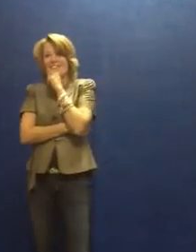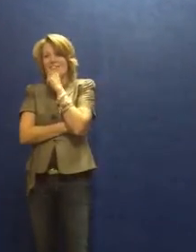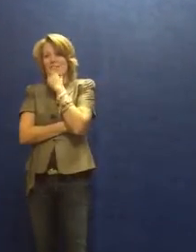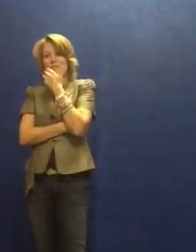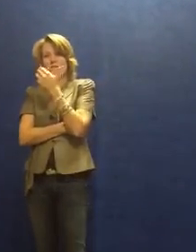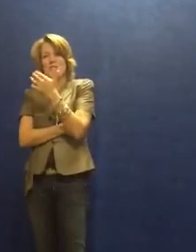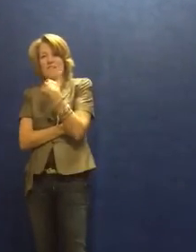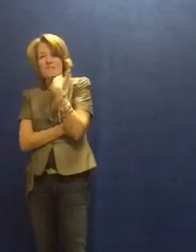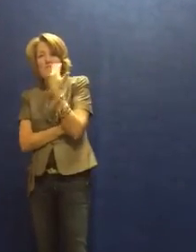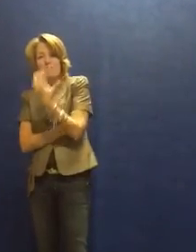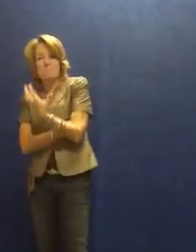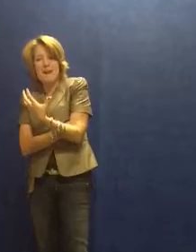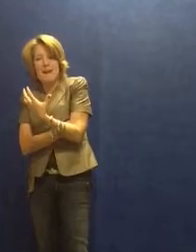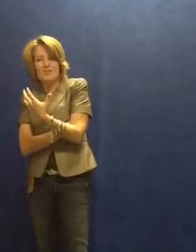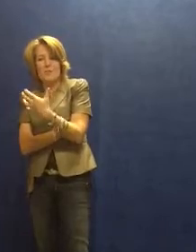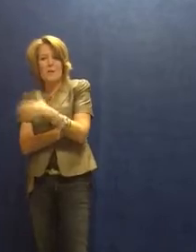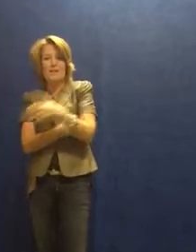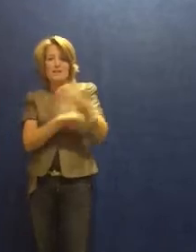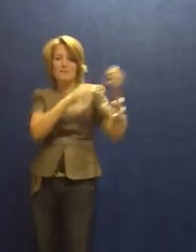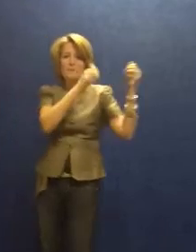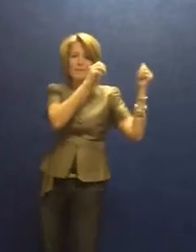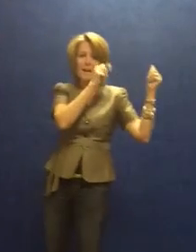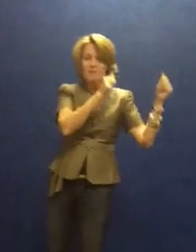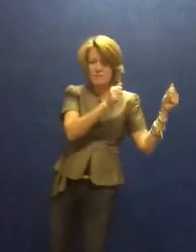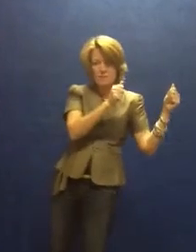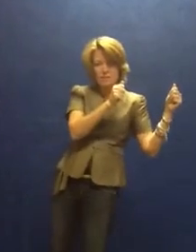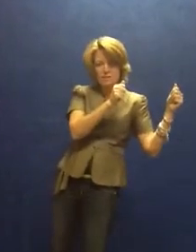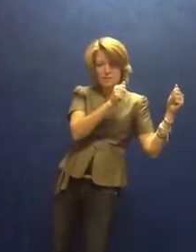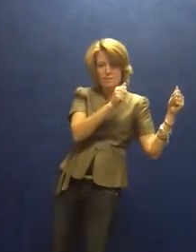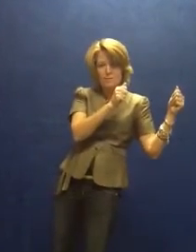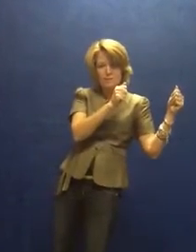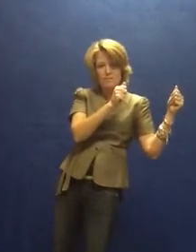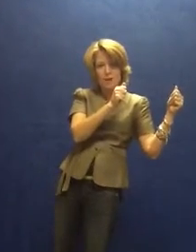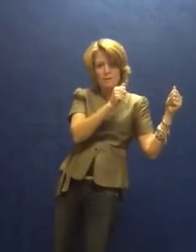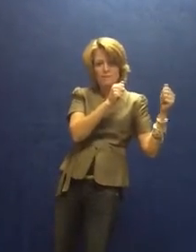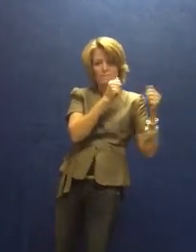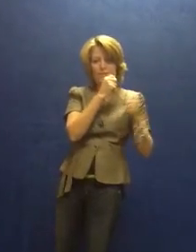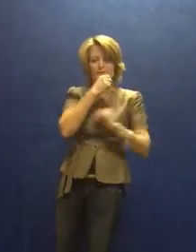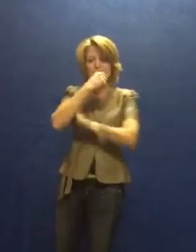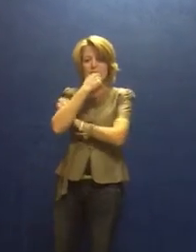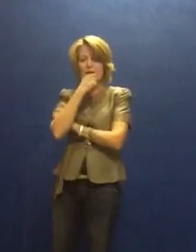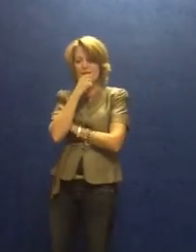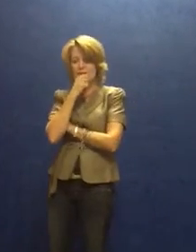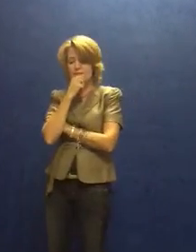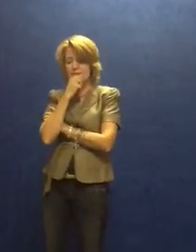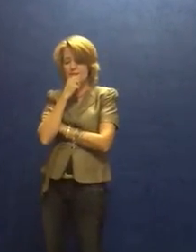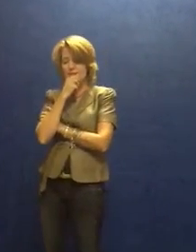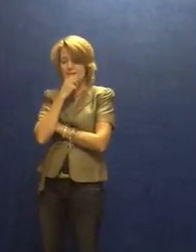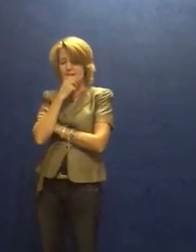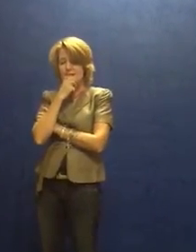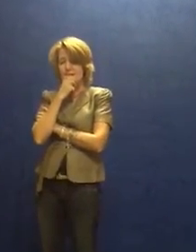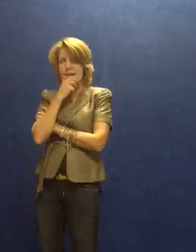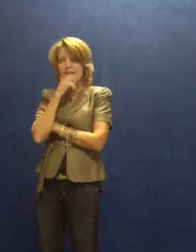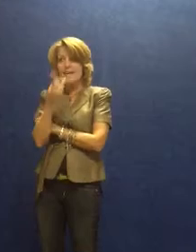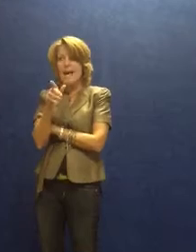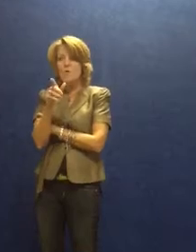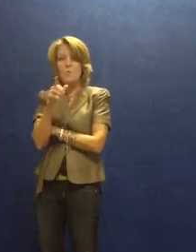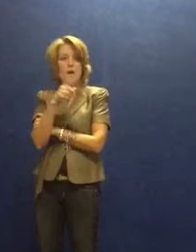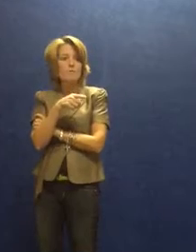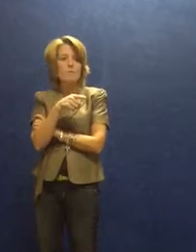So do you think you could imagine a way that somebody else could take your recipe and follow it? And she thought, and she said, Yeah, what if we